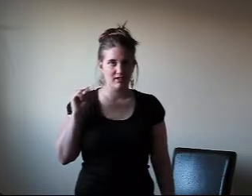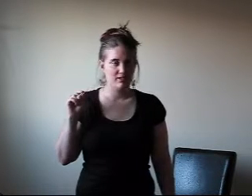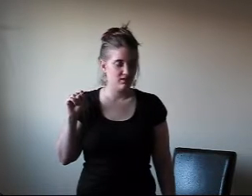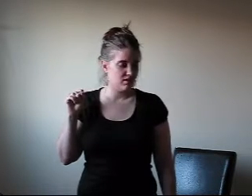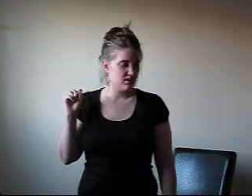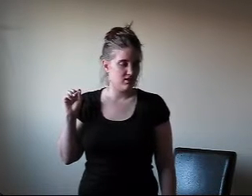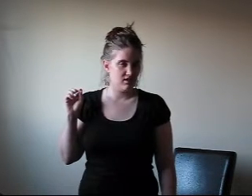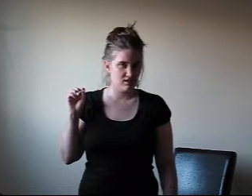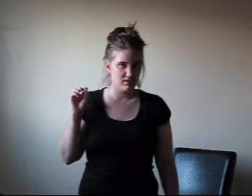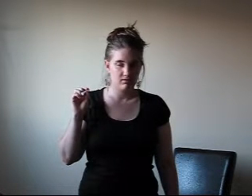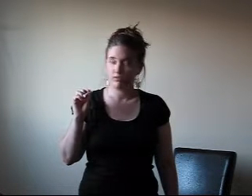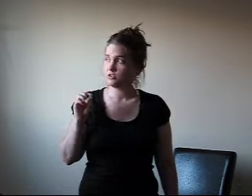Shhhhmmhmmmm... I-